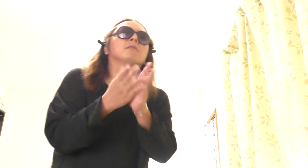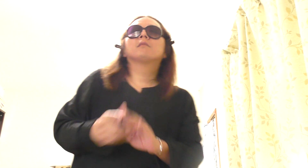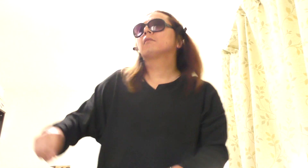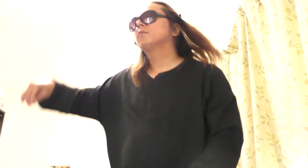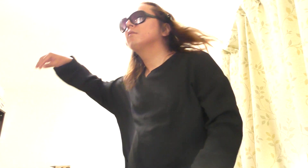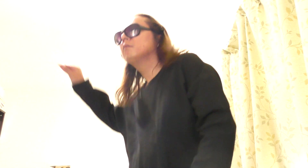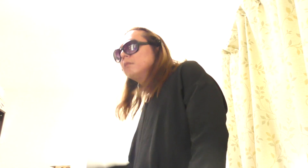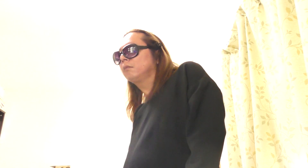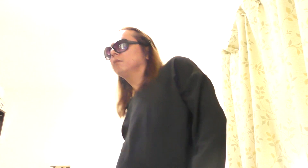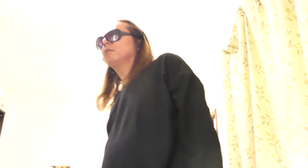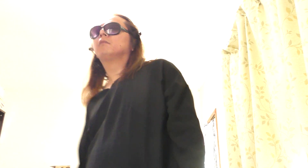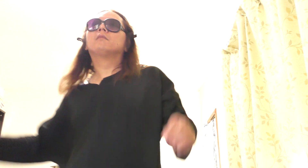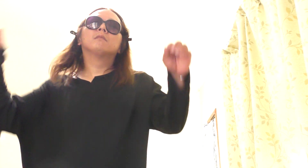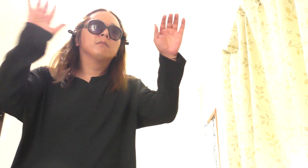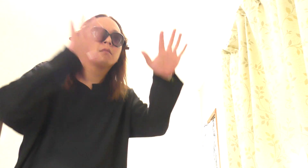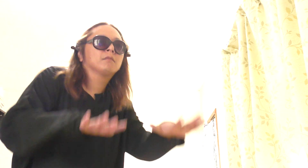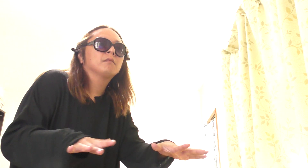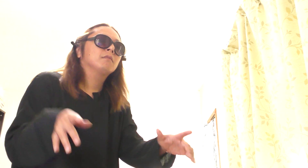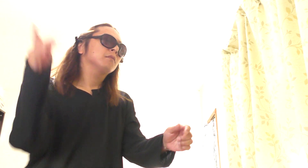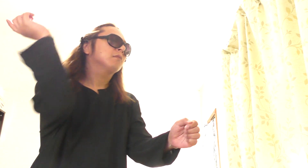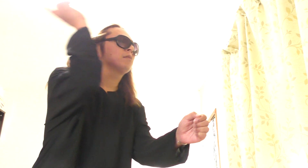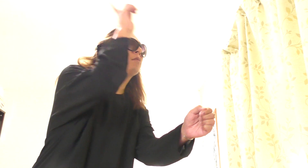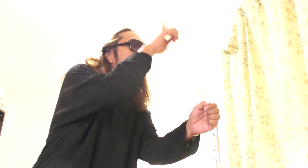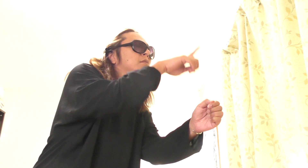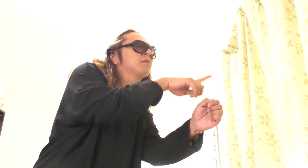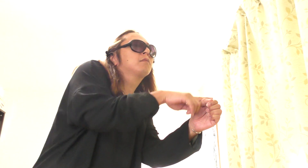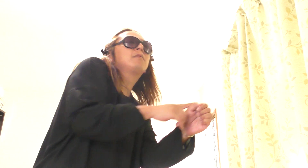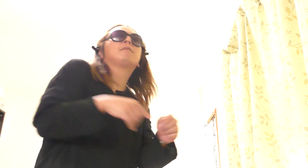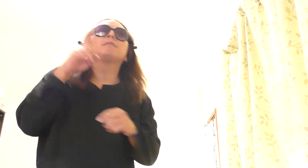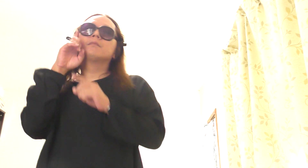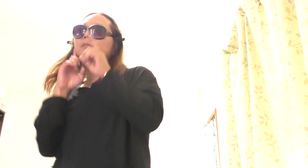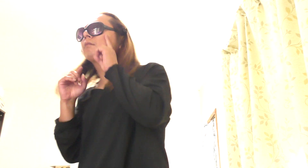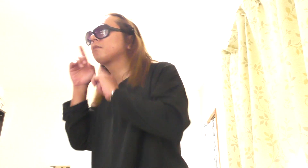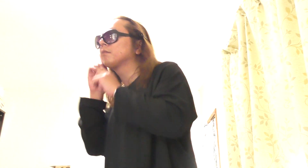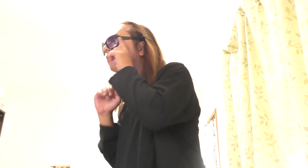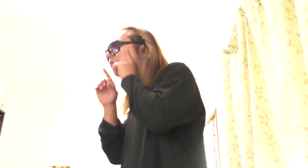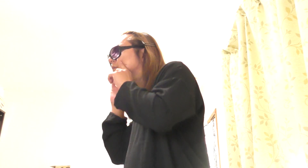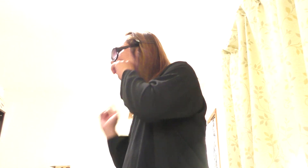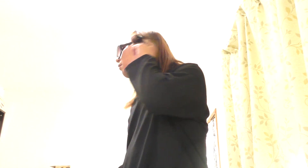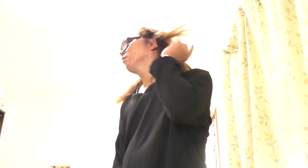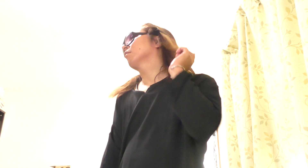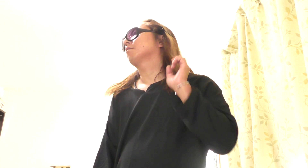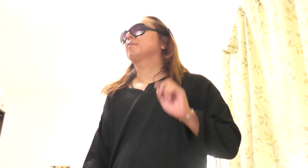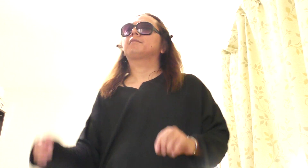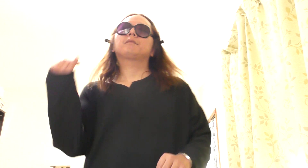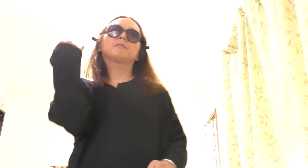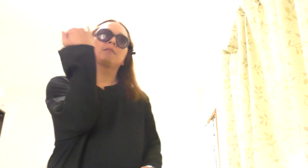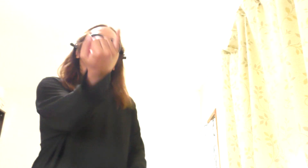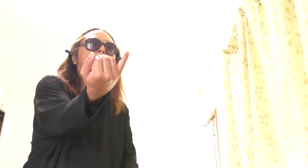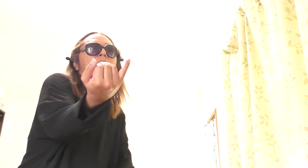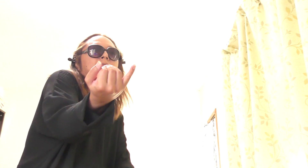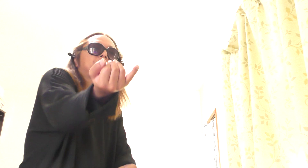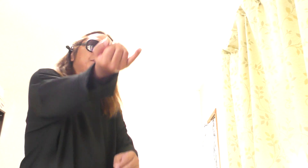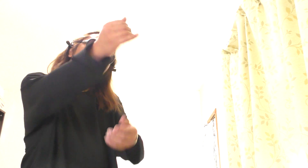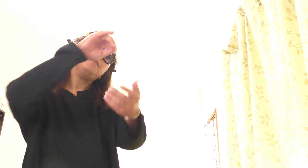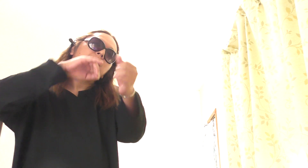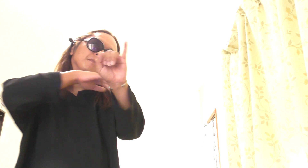gave it away This year, to save me from tears I'll give it to someone